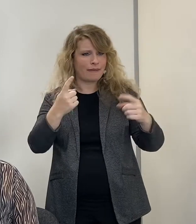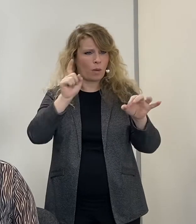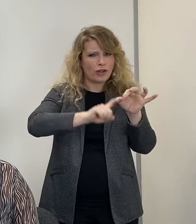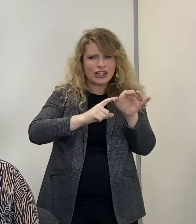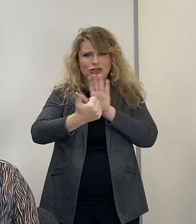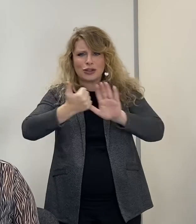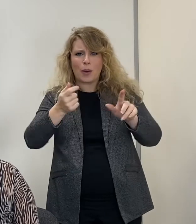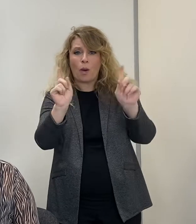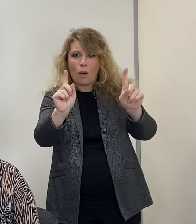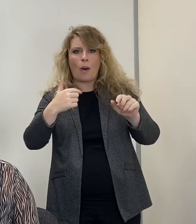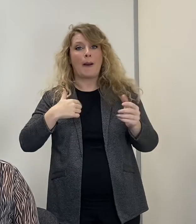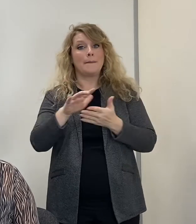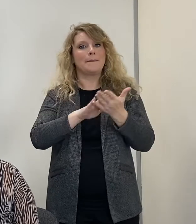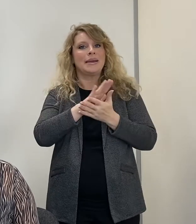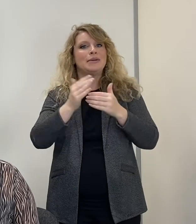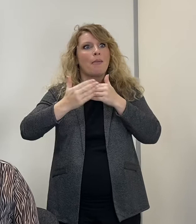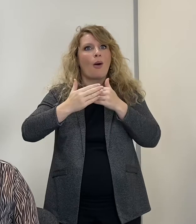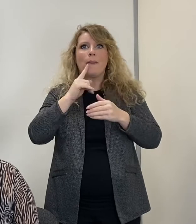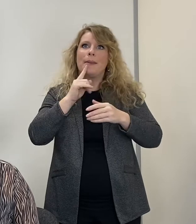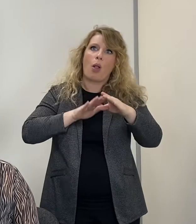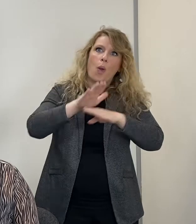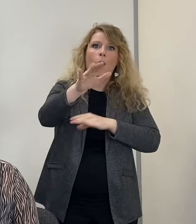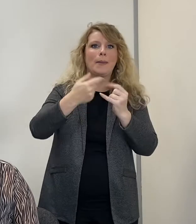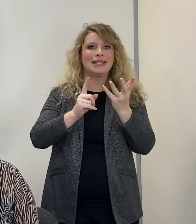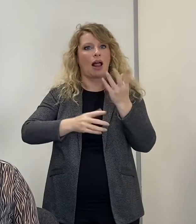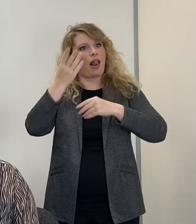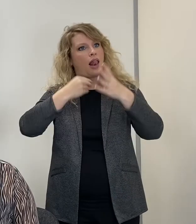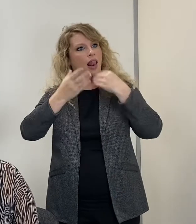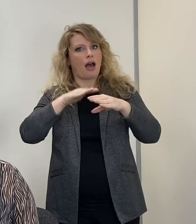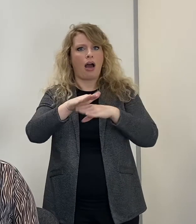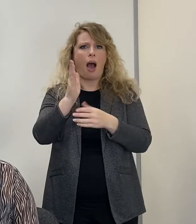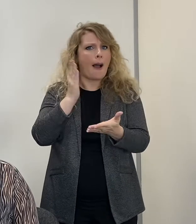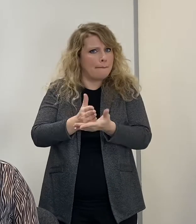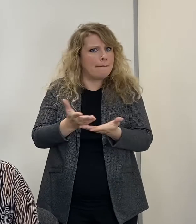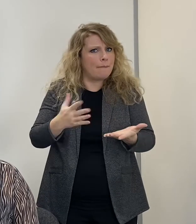skills, we hope that this will allow more people to learn BSL in the future.